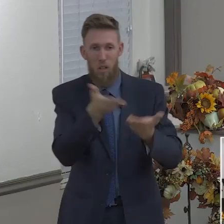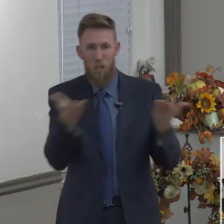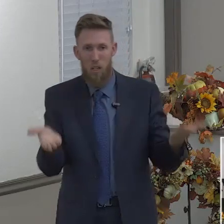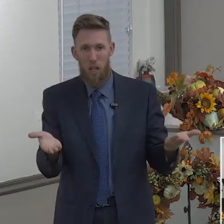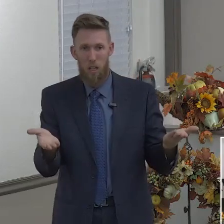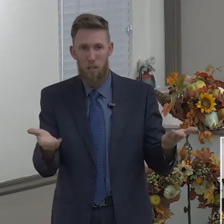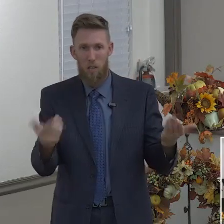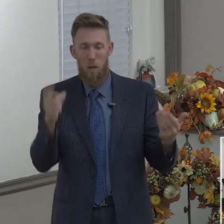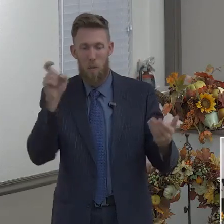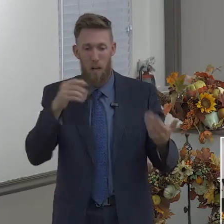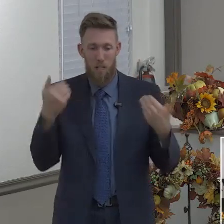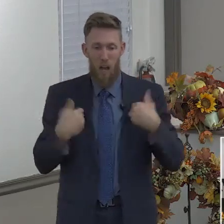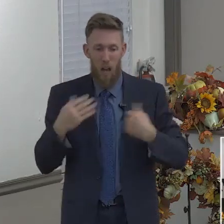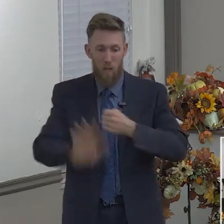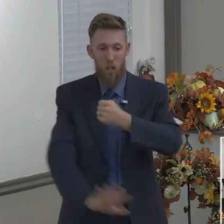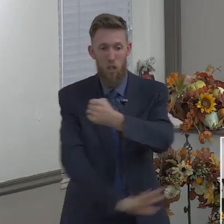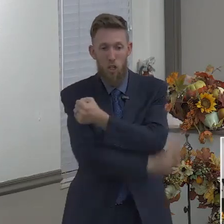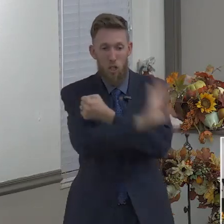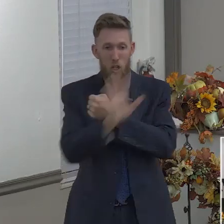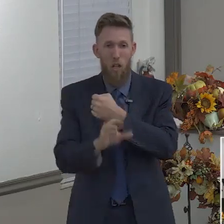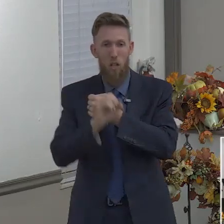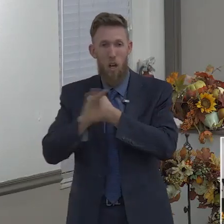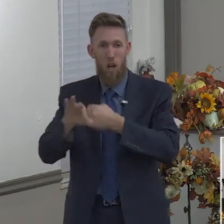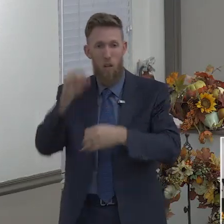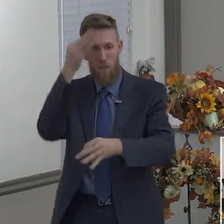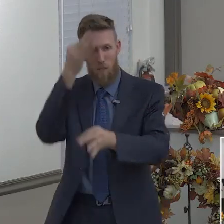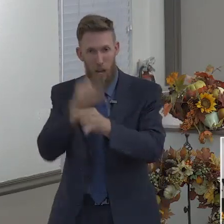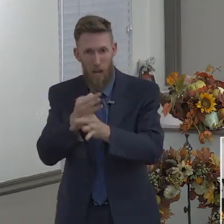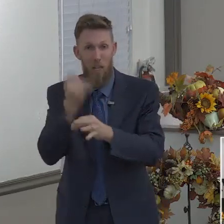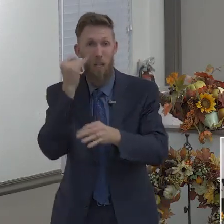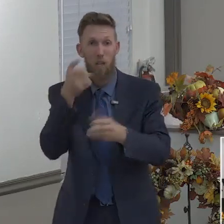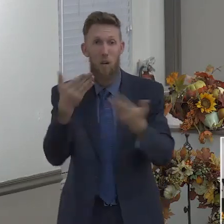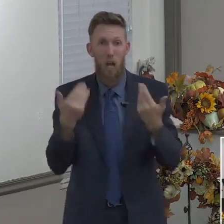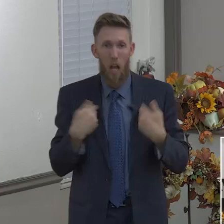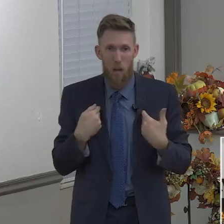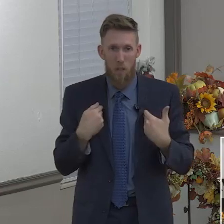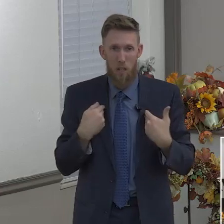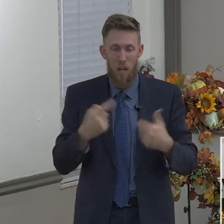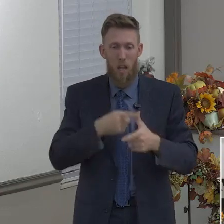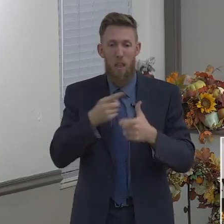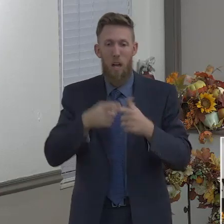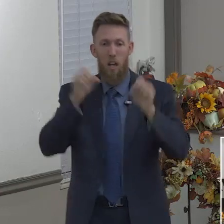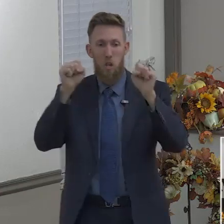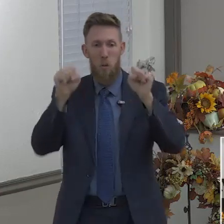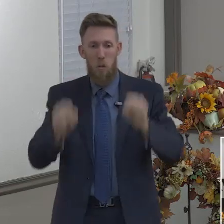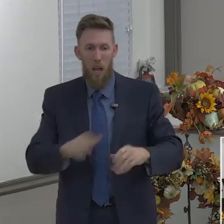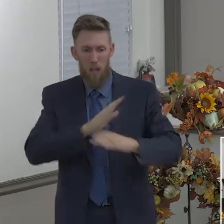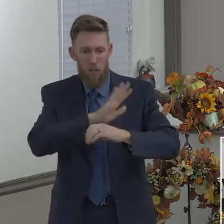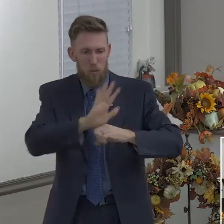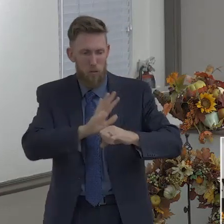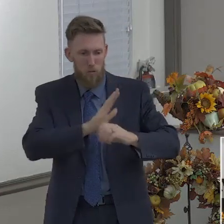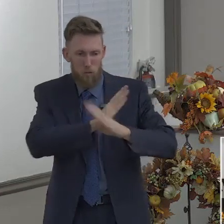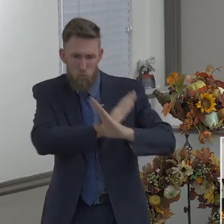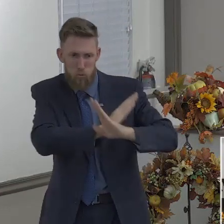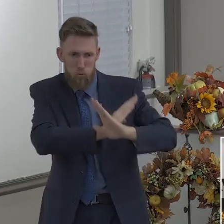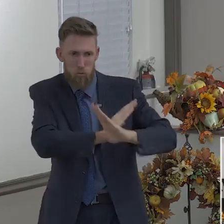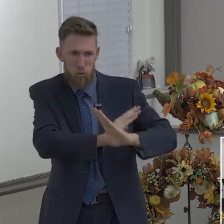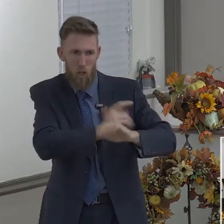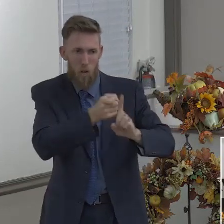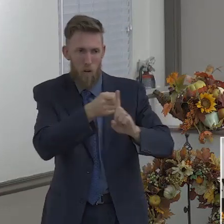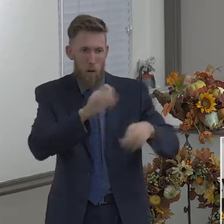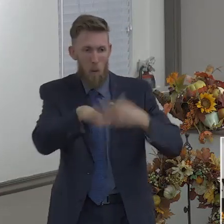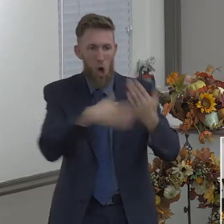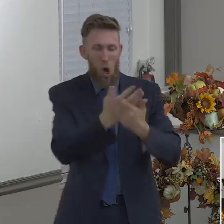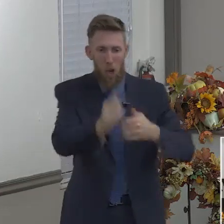the shield of faith. And he says, if you have the shield of faith, that you will be able to quench all of the fiery darts of the wicked.